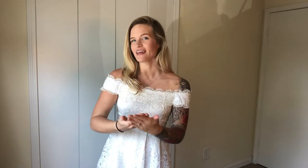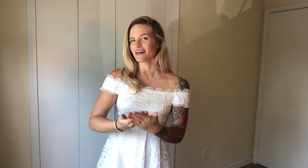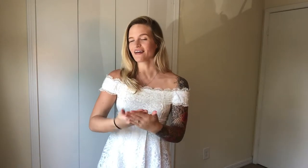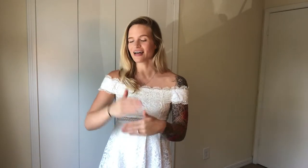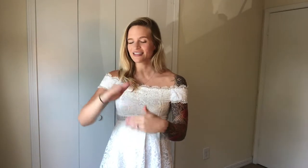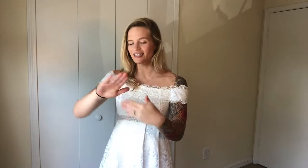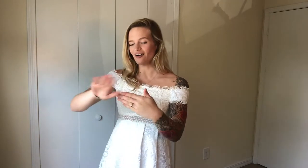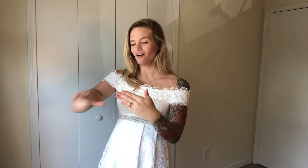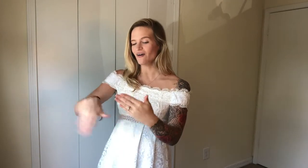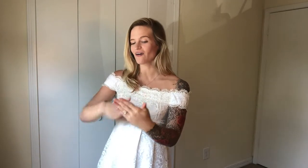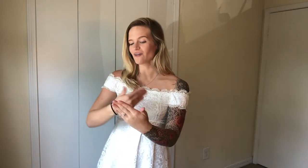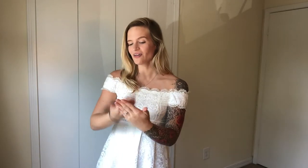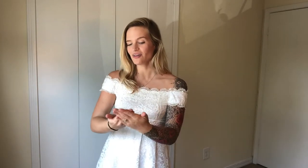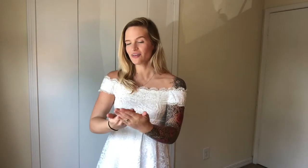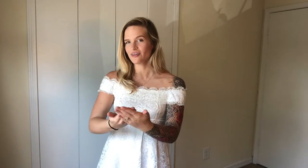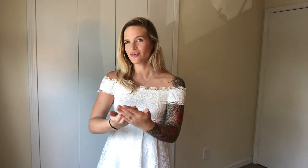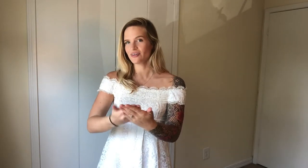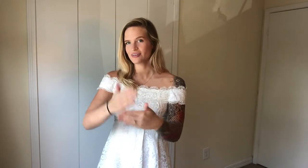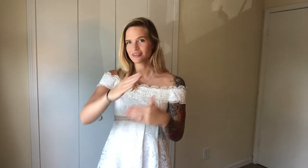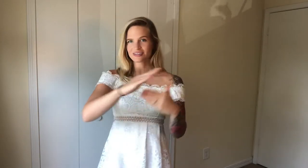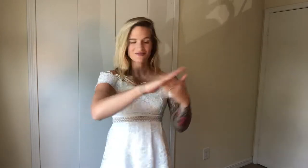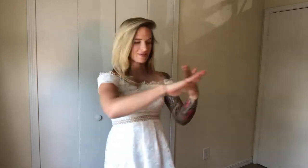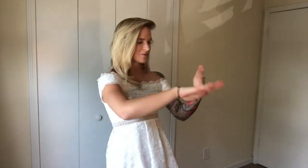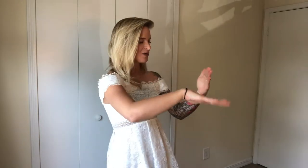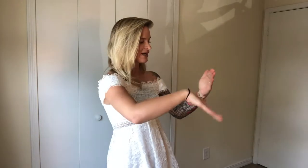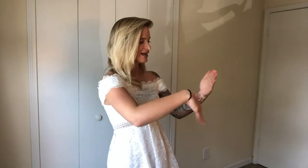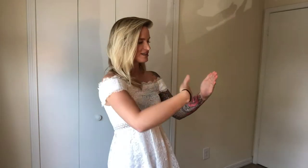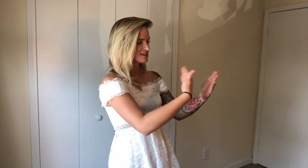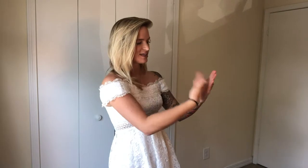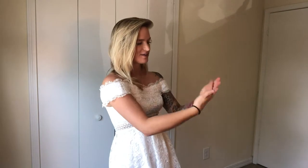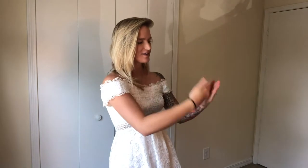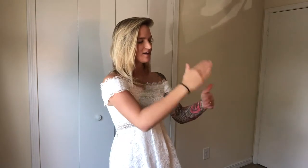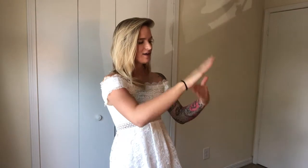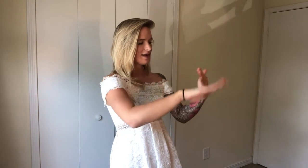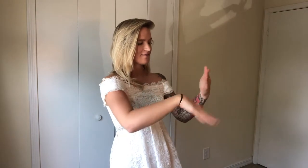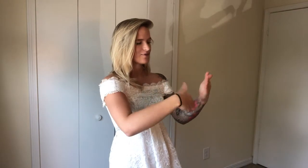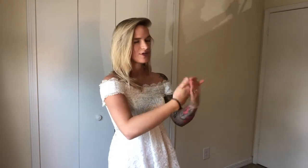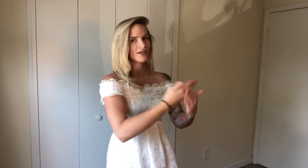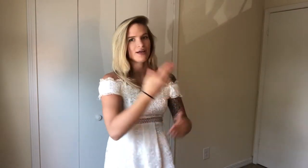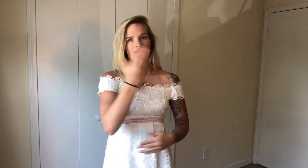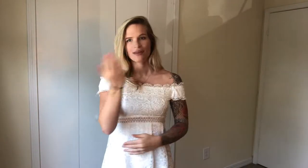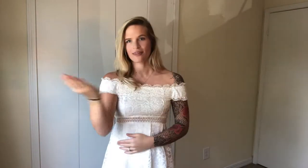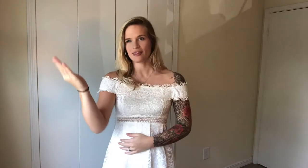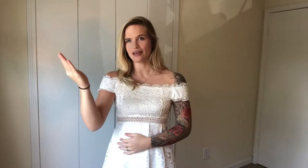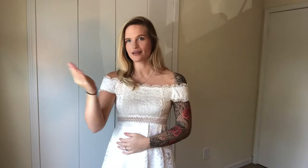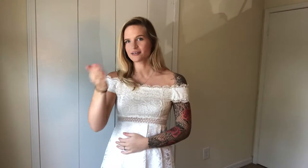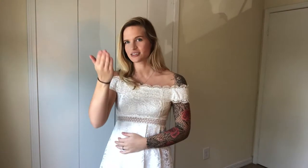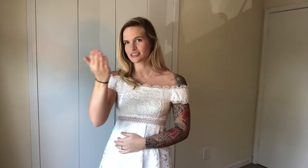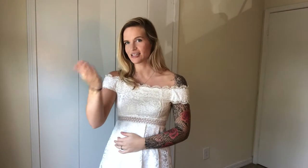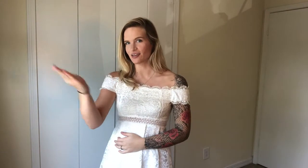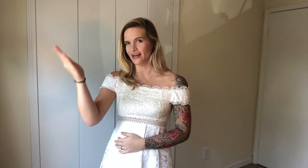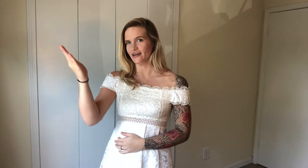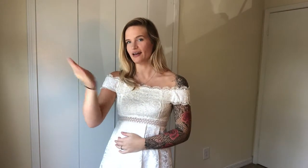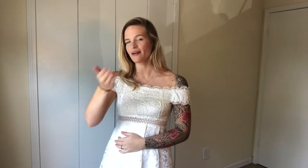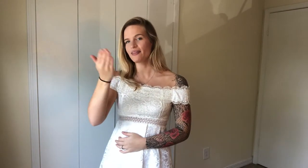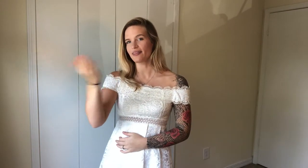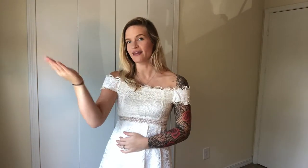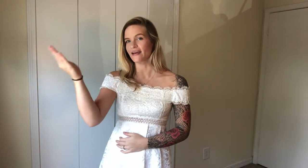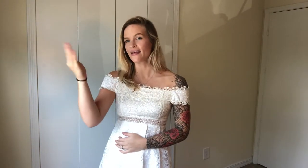I did all, just flip one hand into the other, everything. Just that line again, thing,